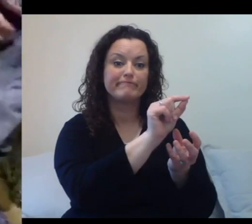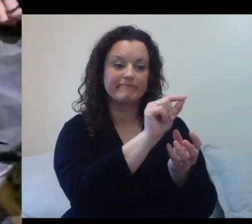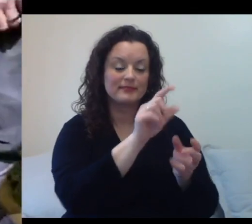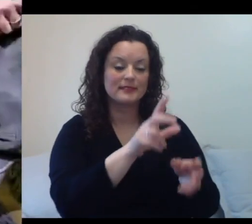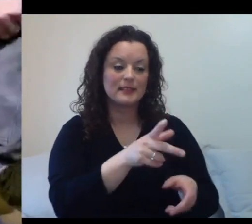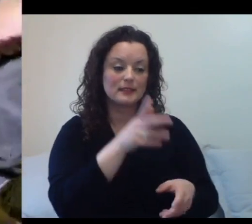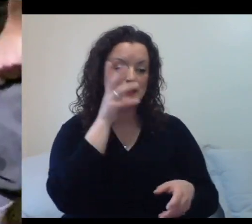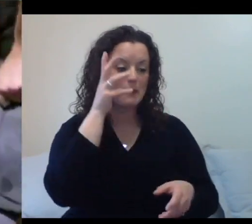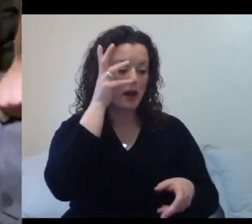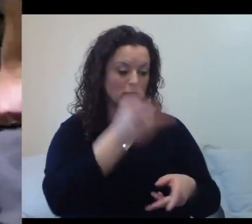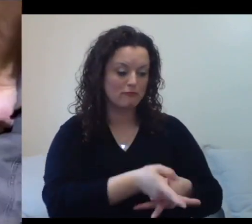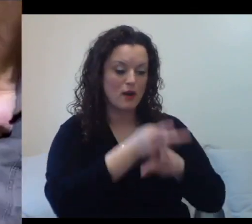zookeeper here at the zoo.